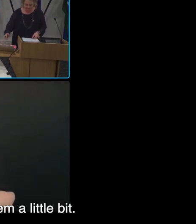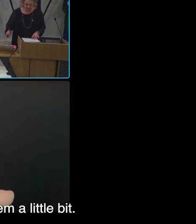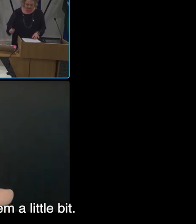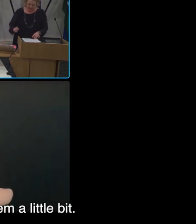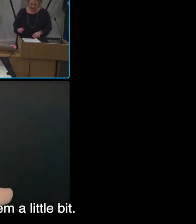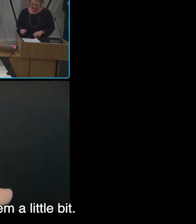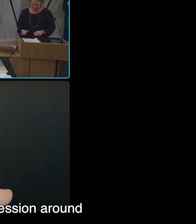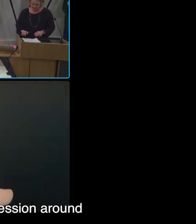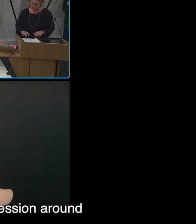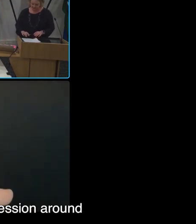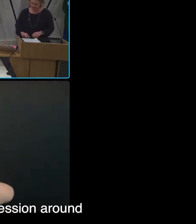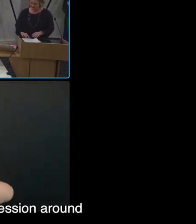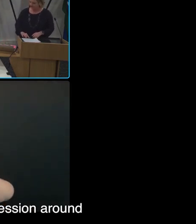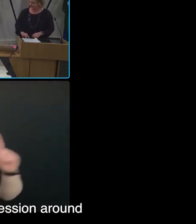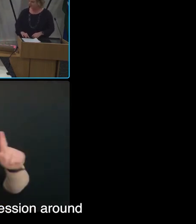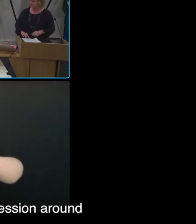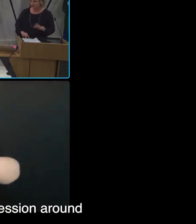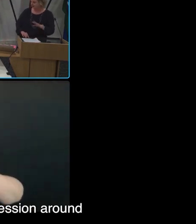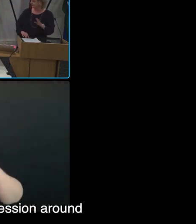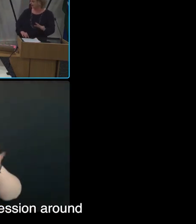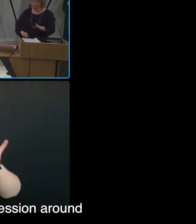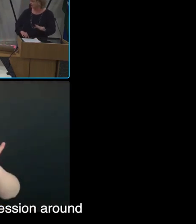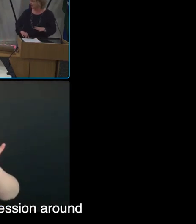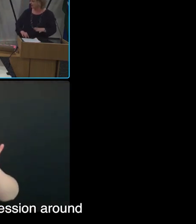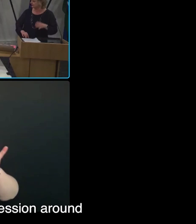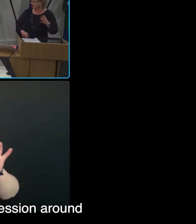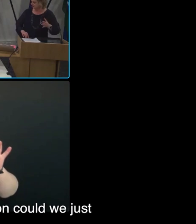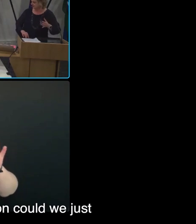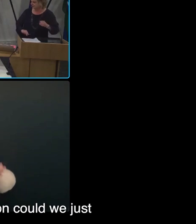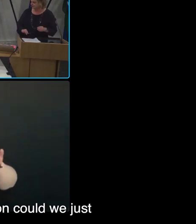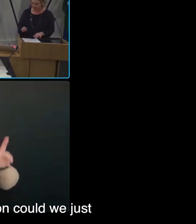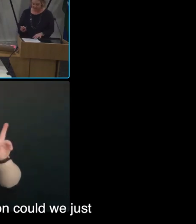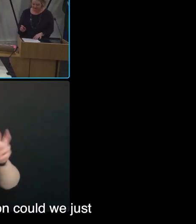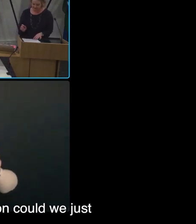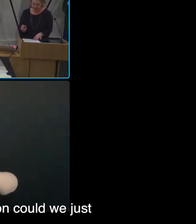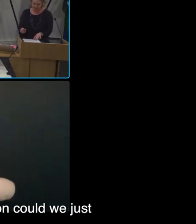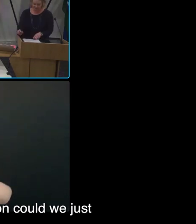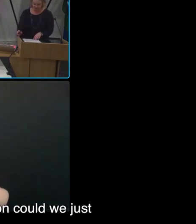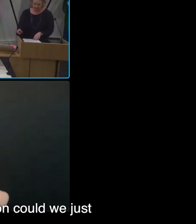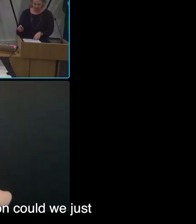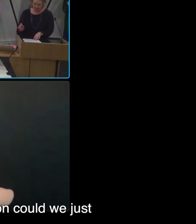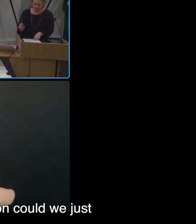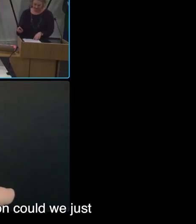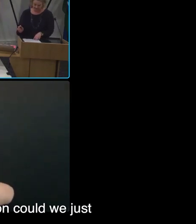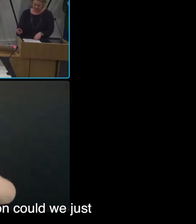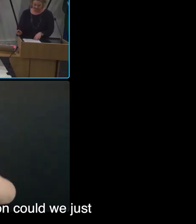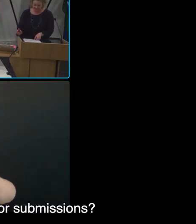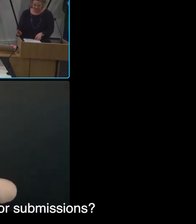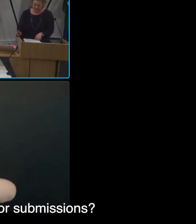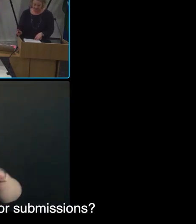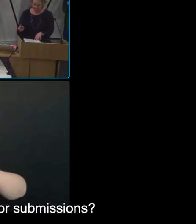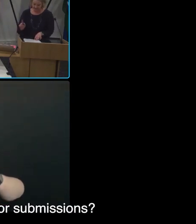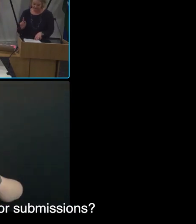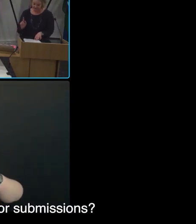bit, starting with kind of the topic of that session around next steps and future consultation. Could we just